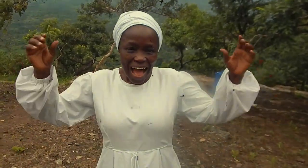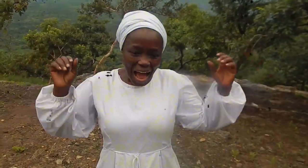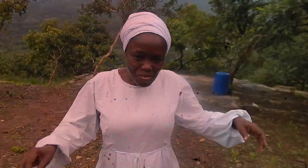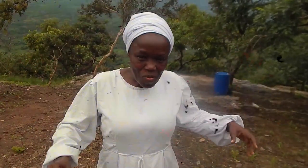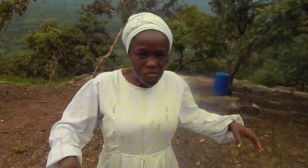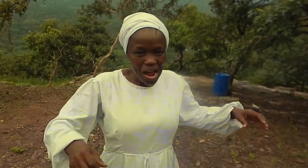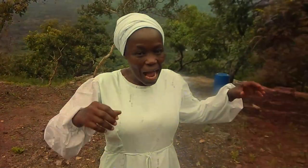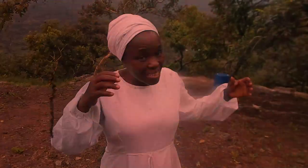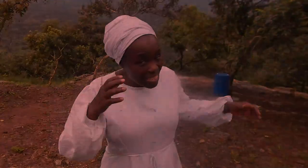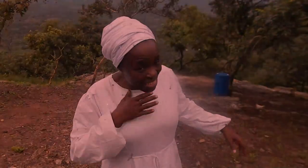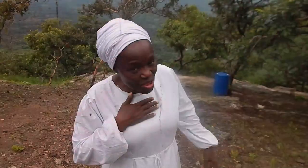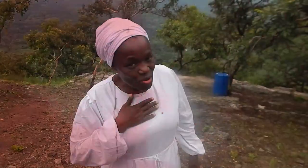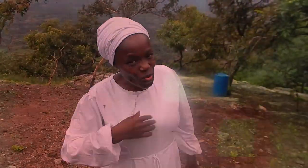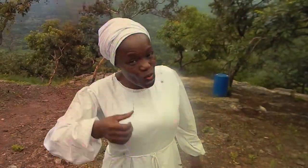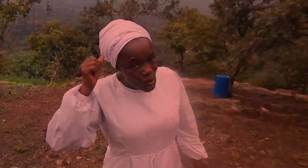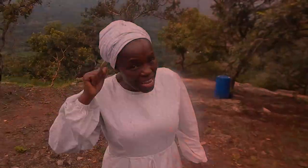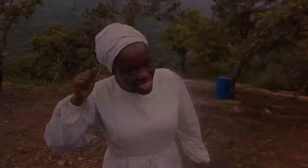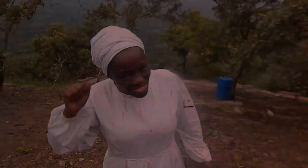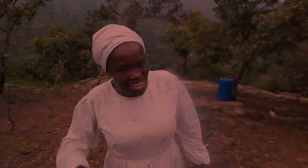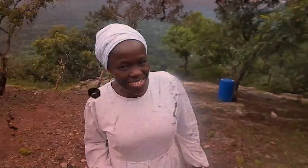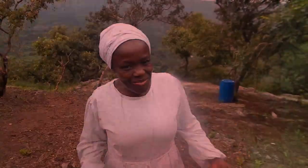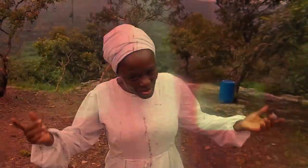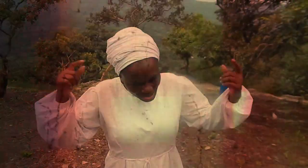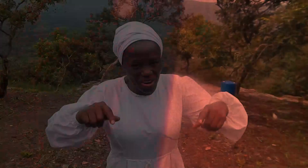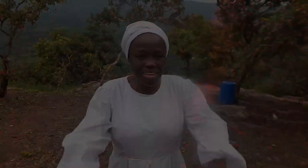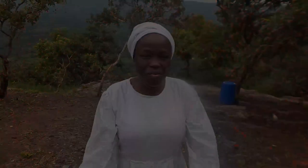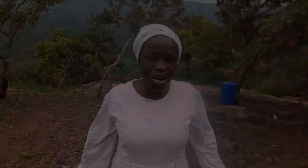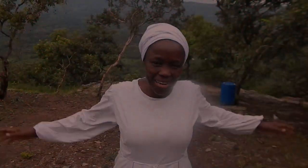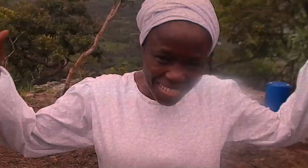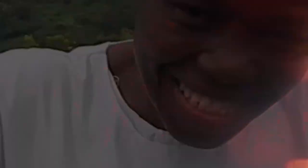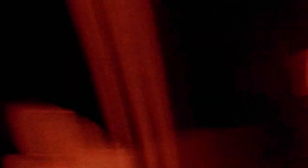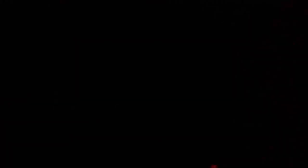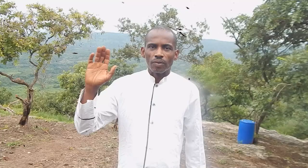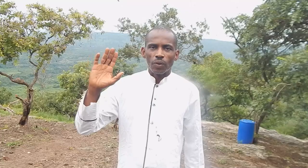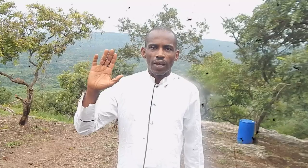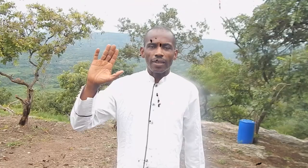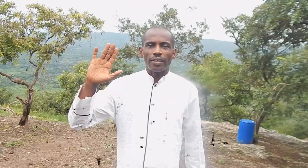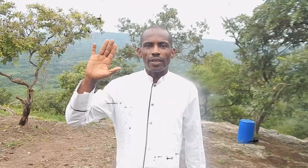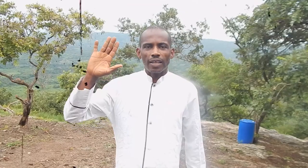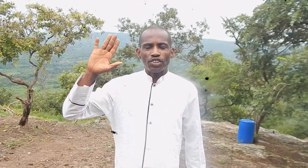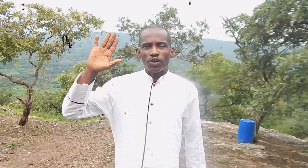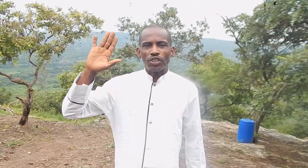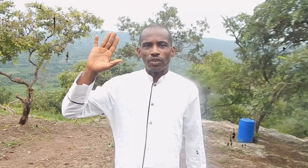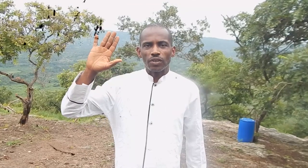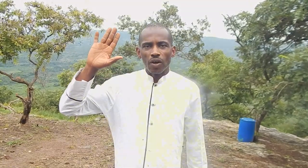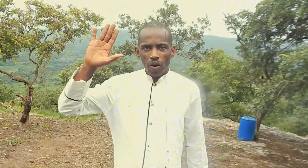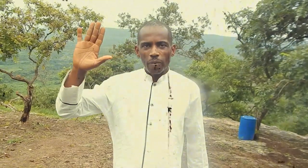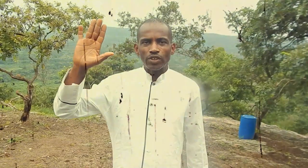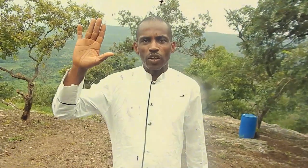We are the last generation. Come and join